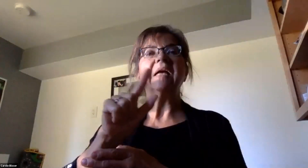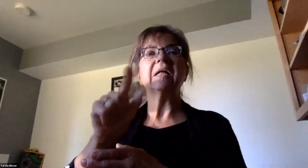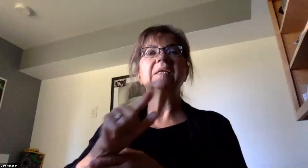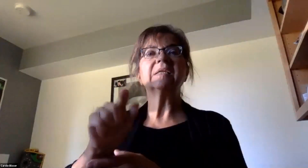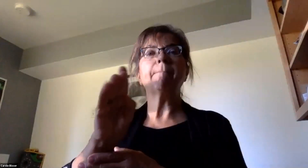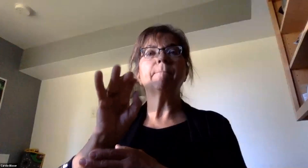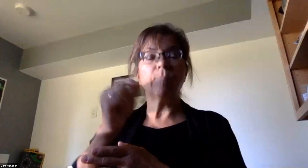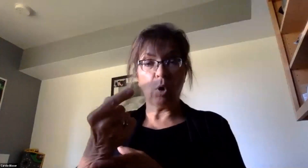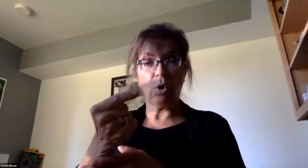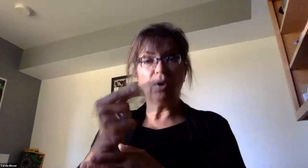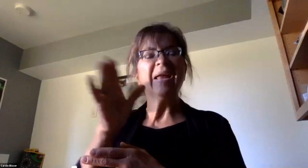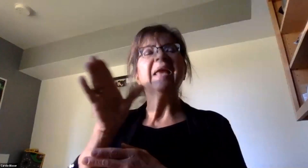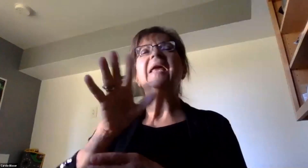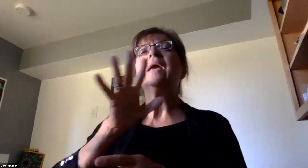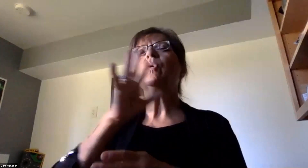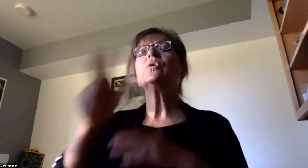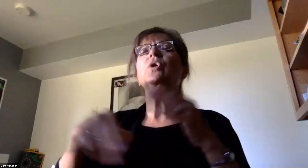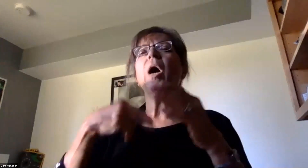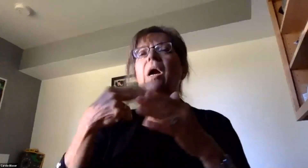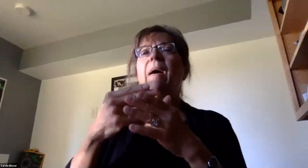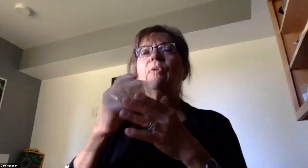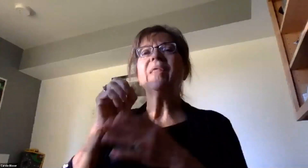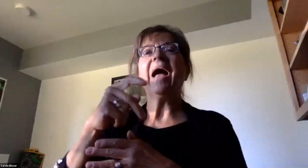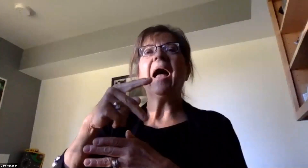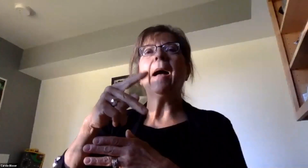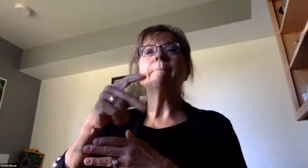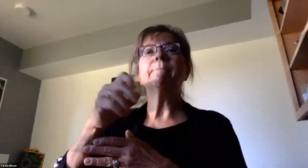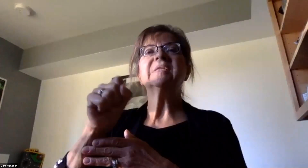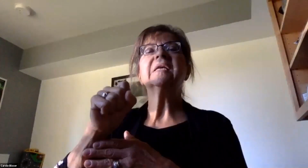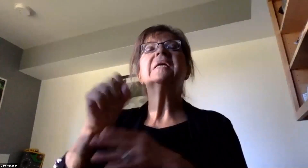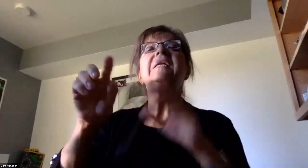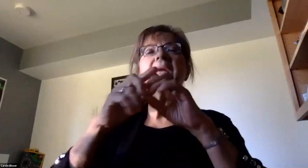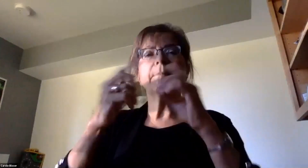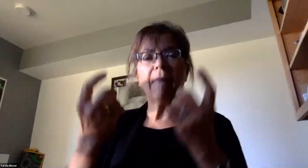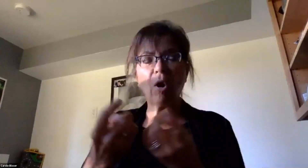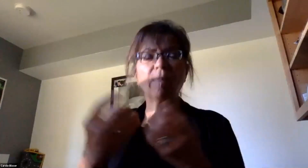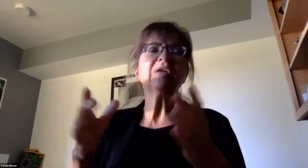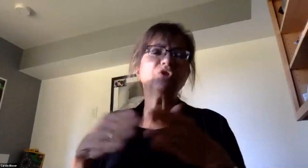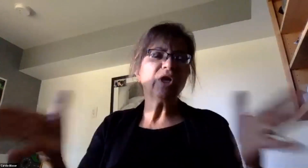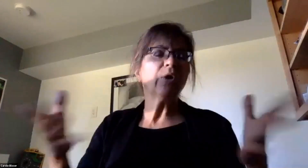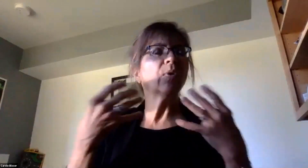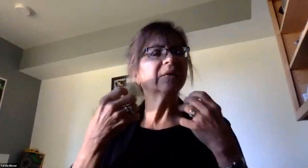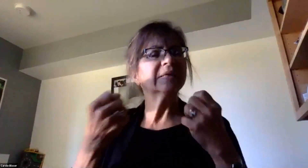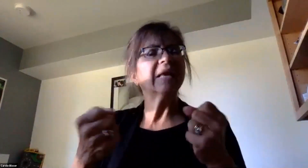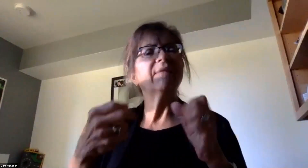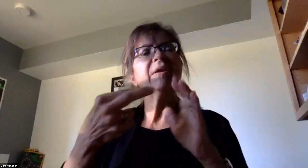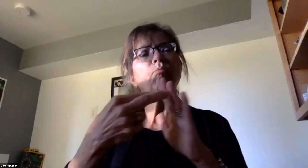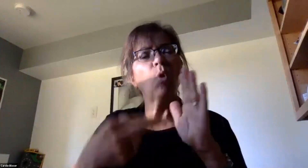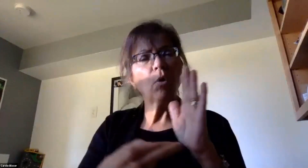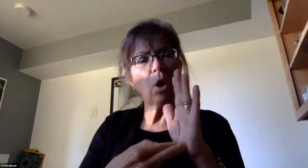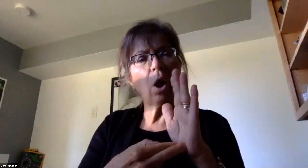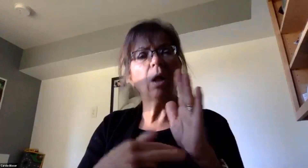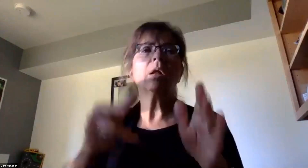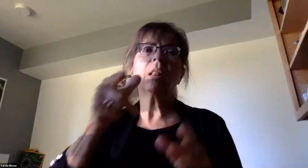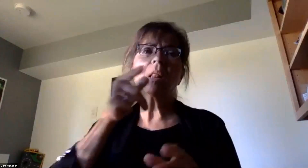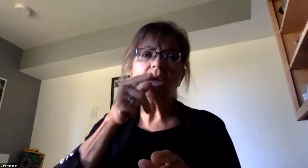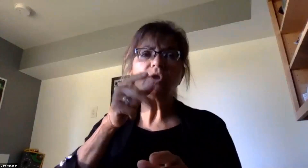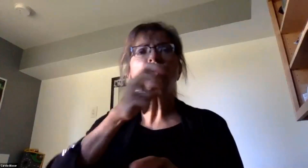and that involve our operations departments. Things like general safety protocols, our lunch program, transportation, and masking.